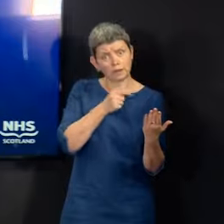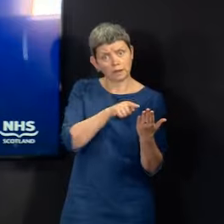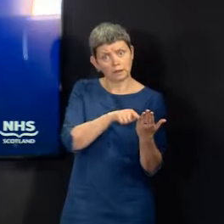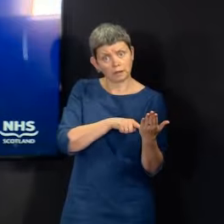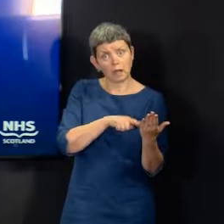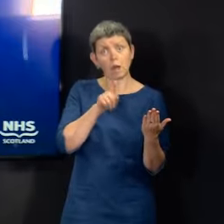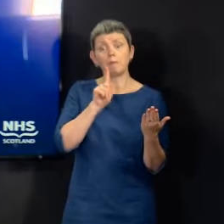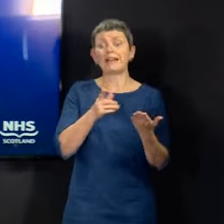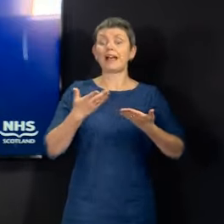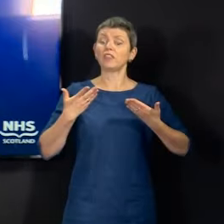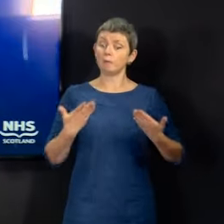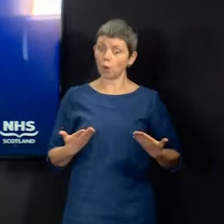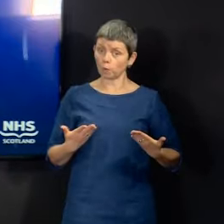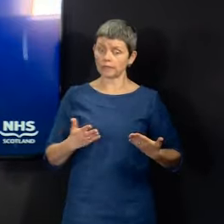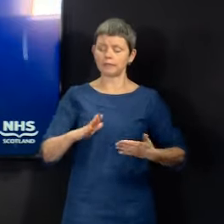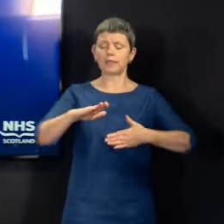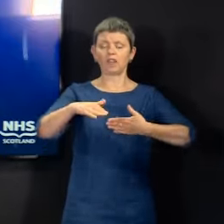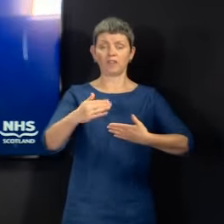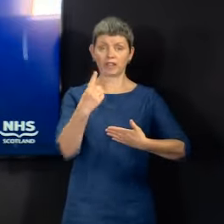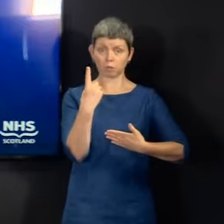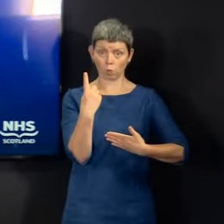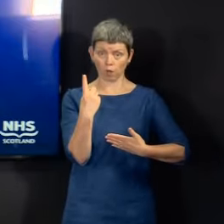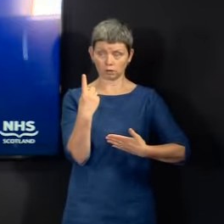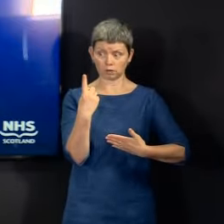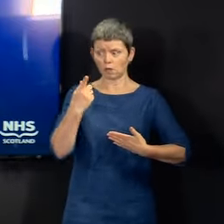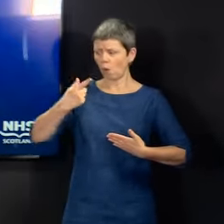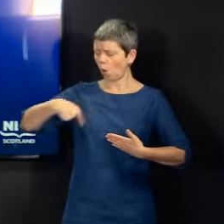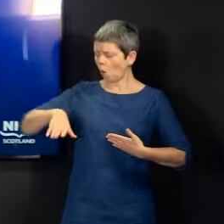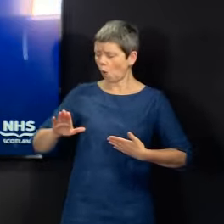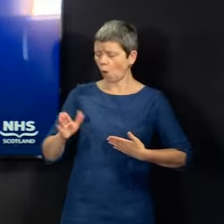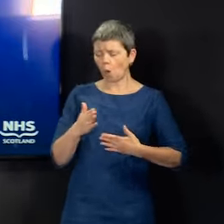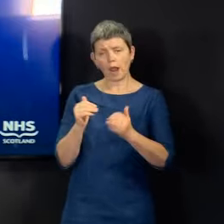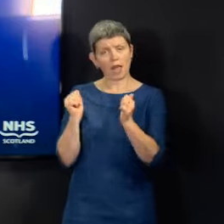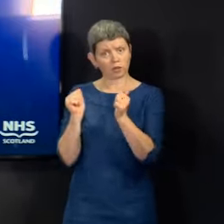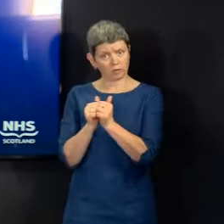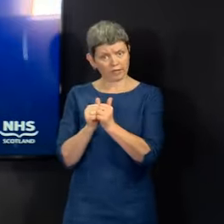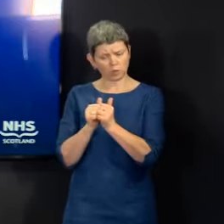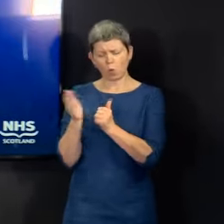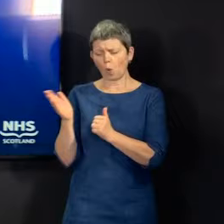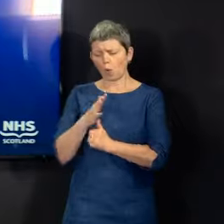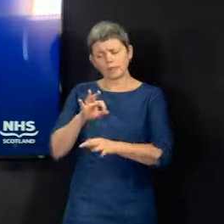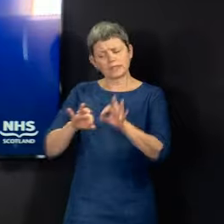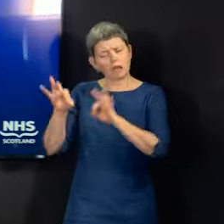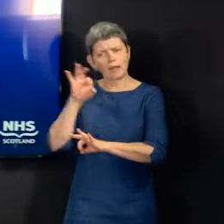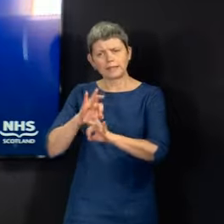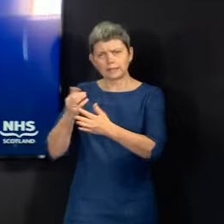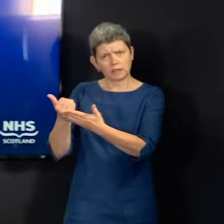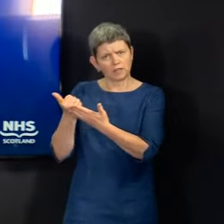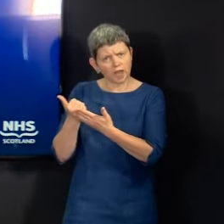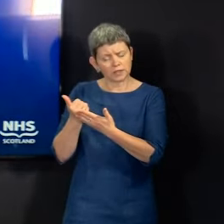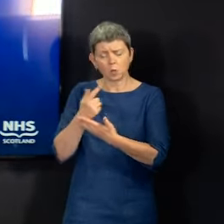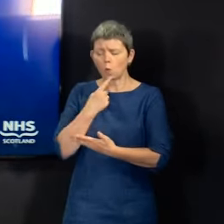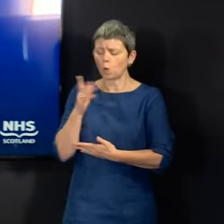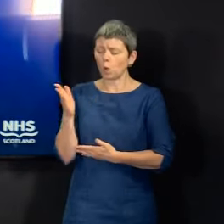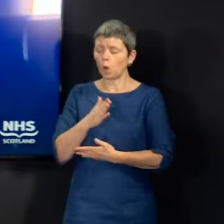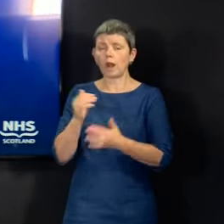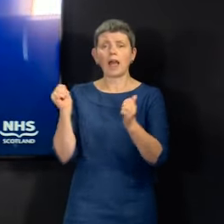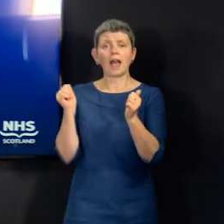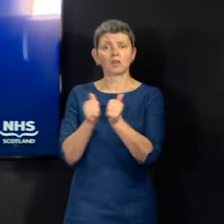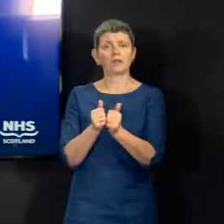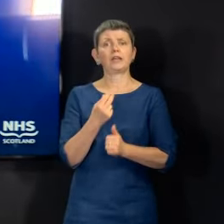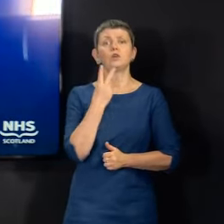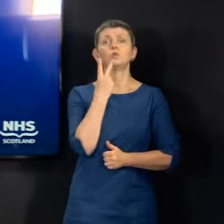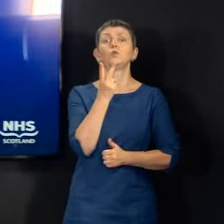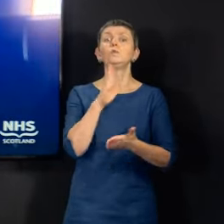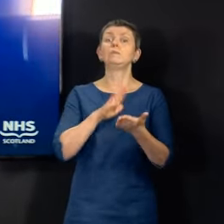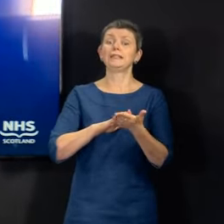with the present phase of the pandemic, people agree inside the scientific community who are advising the government that two metres is the